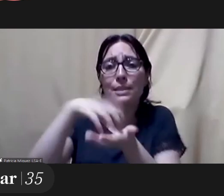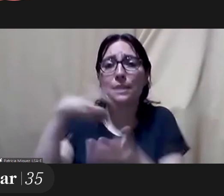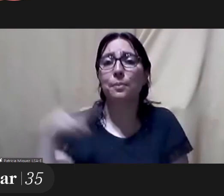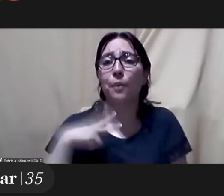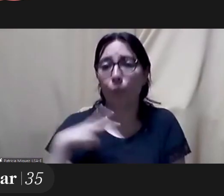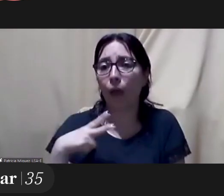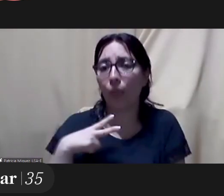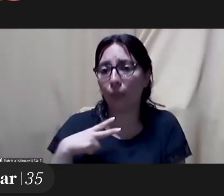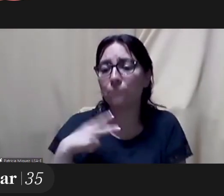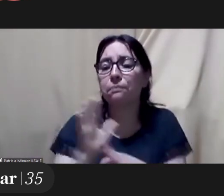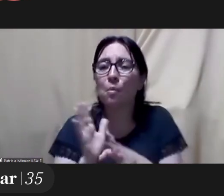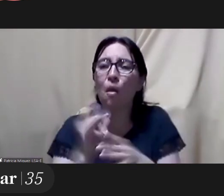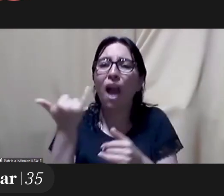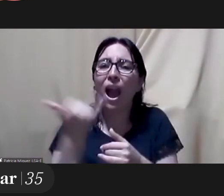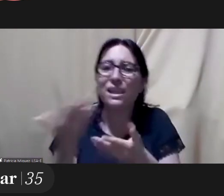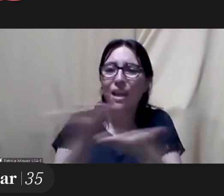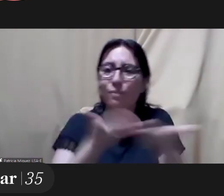important to have them involved